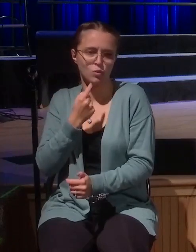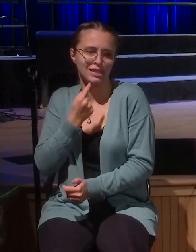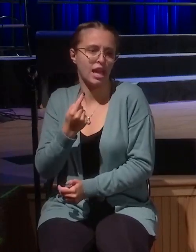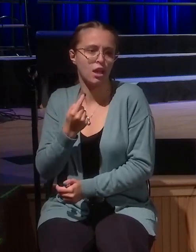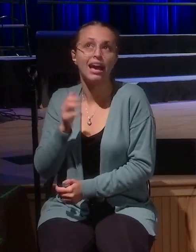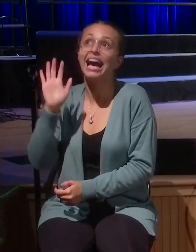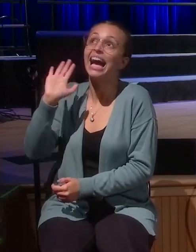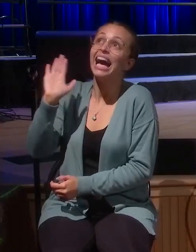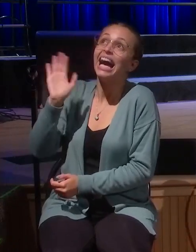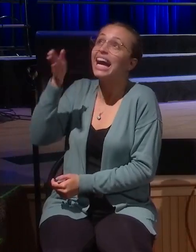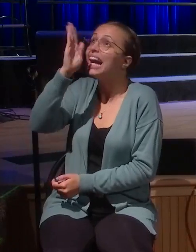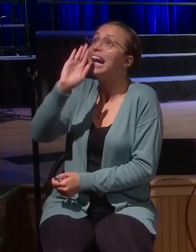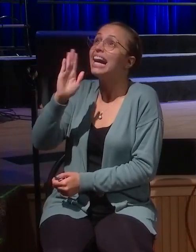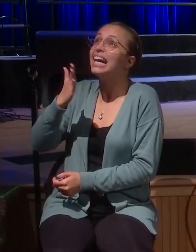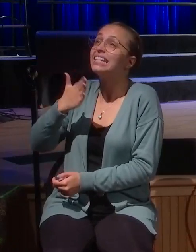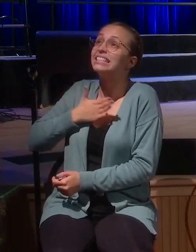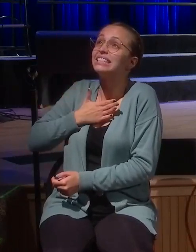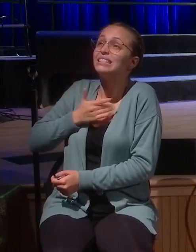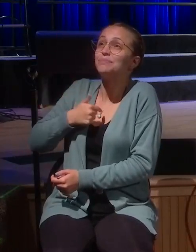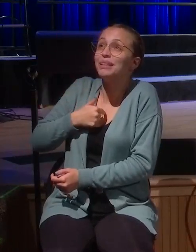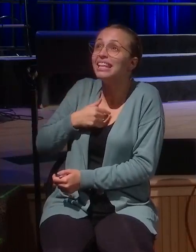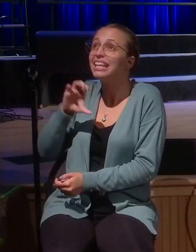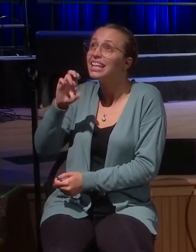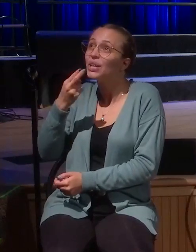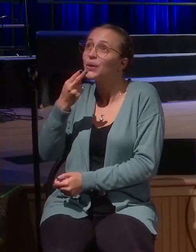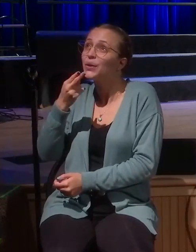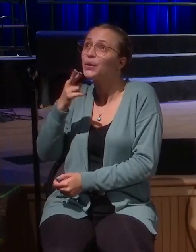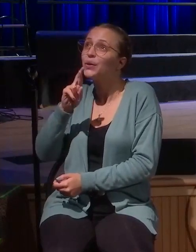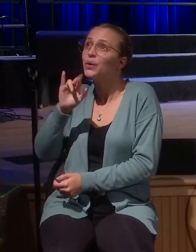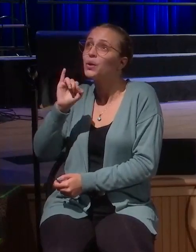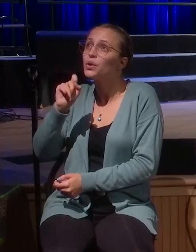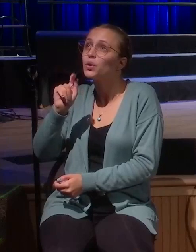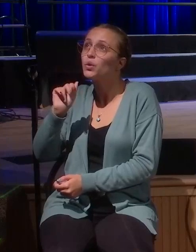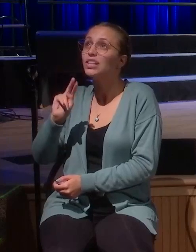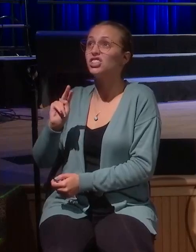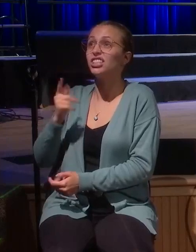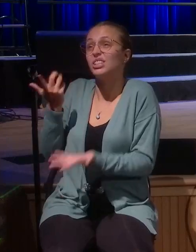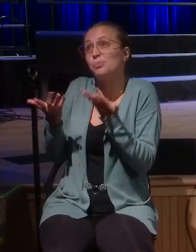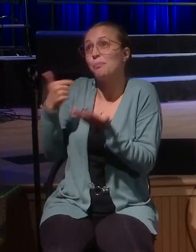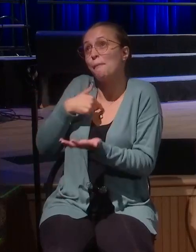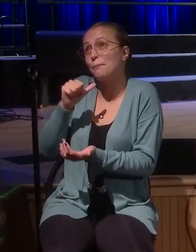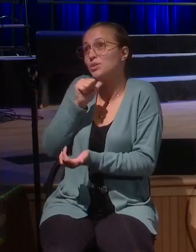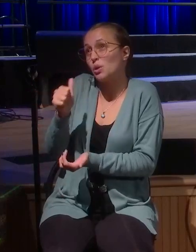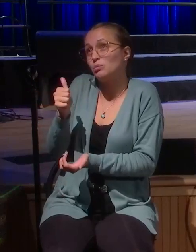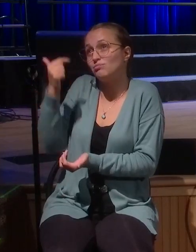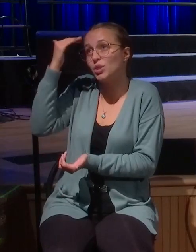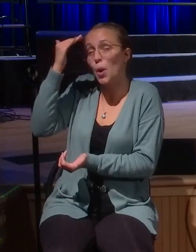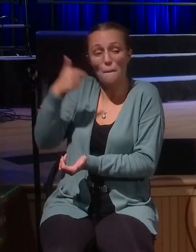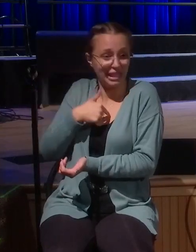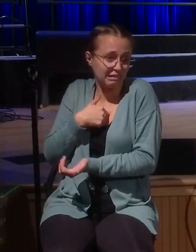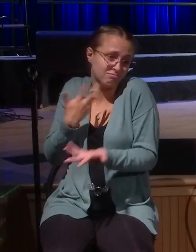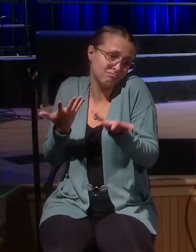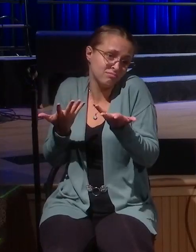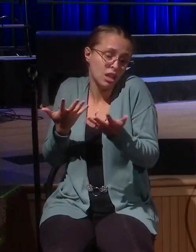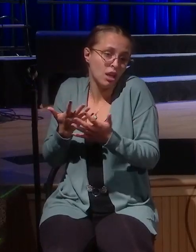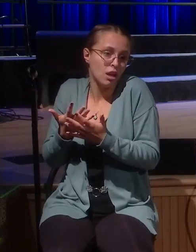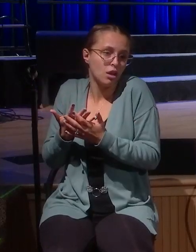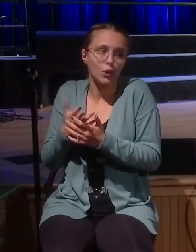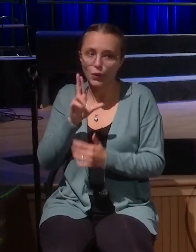being. He says, no, I know you. I know you and that's a miracle that Jesus knows your name and